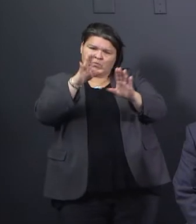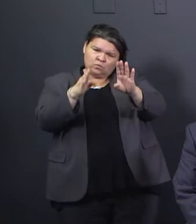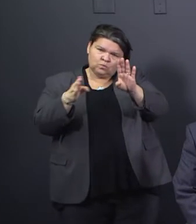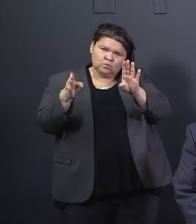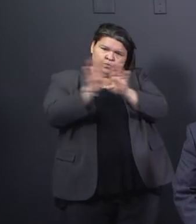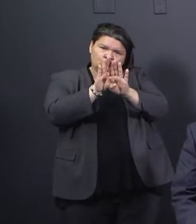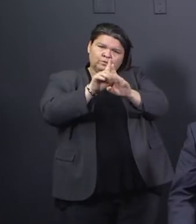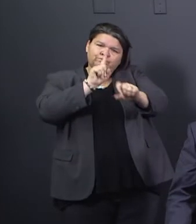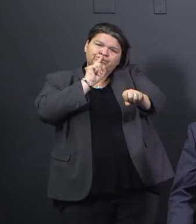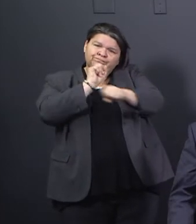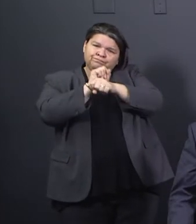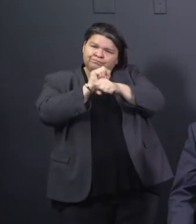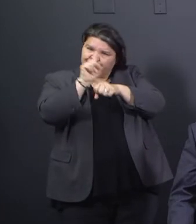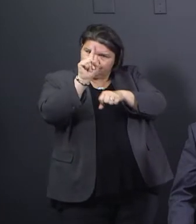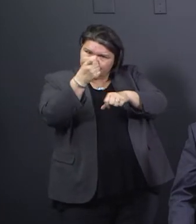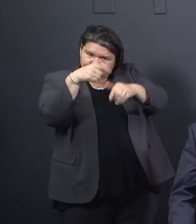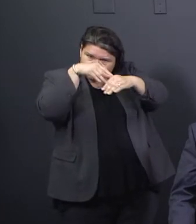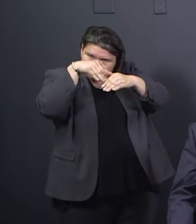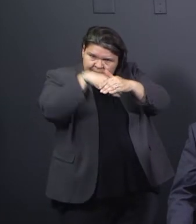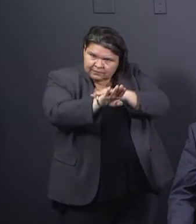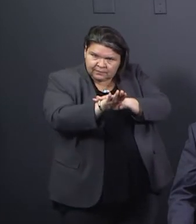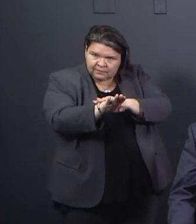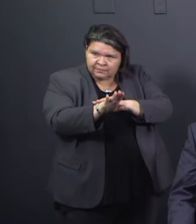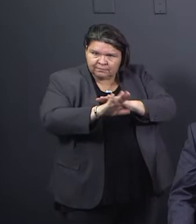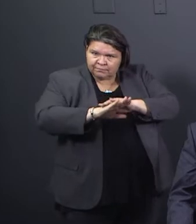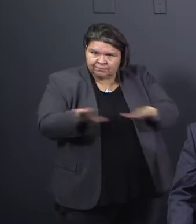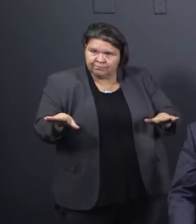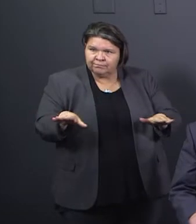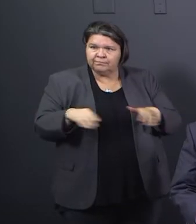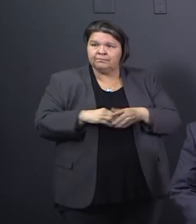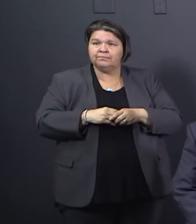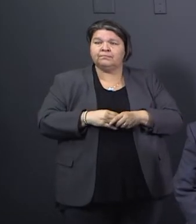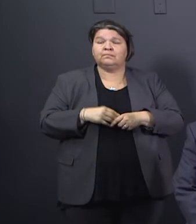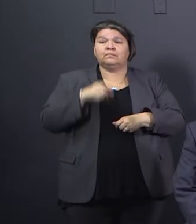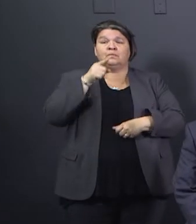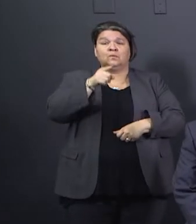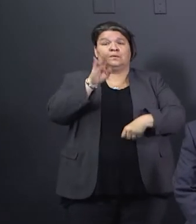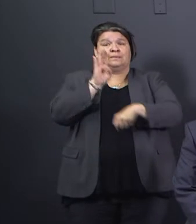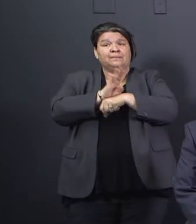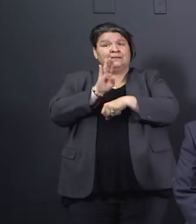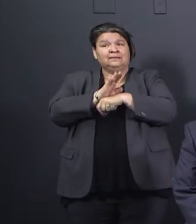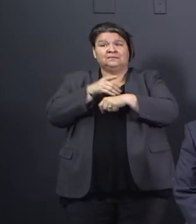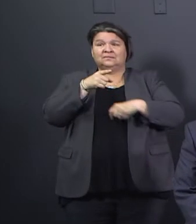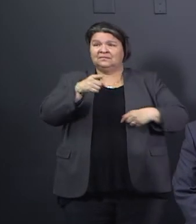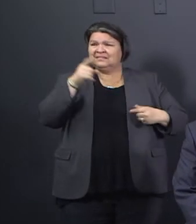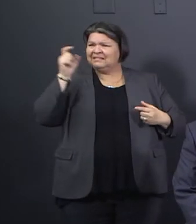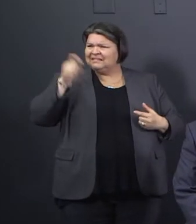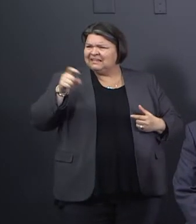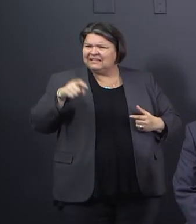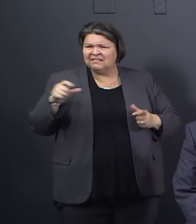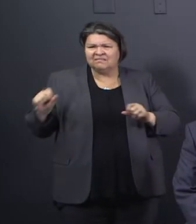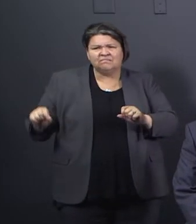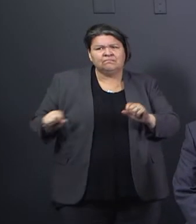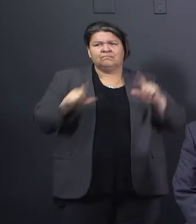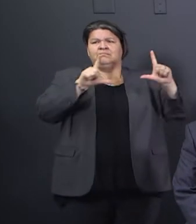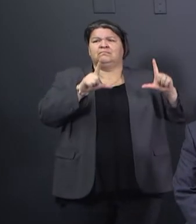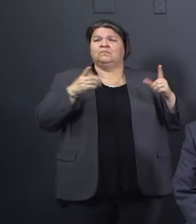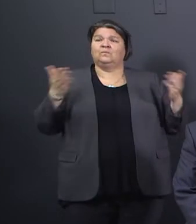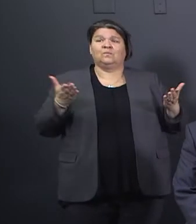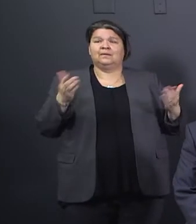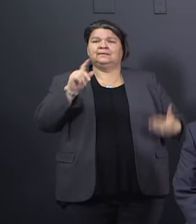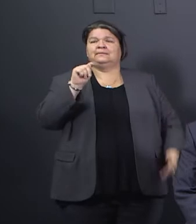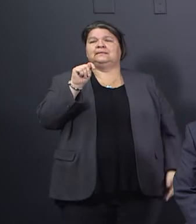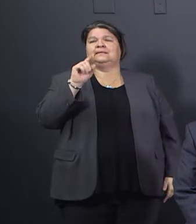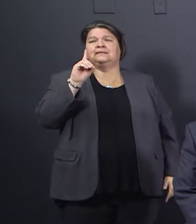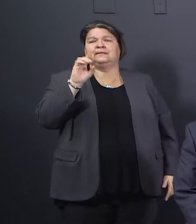our, all three of our areas are in the whole county, go to TDEM.texas